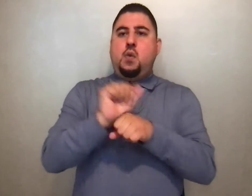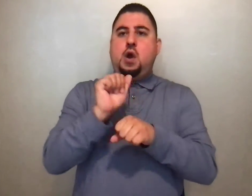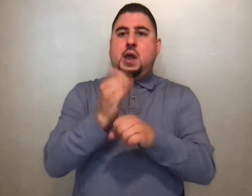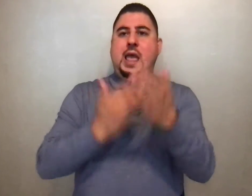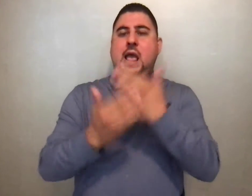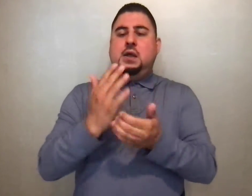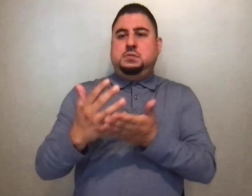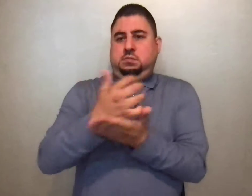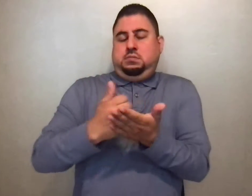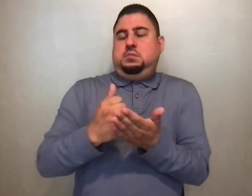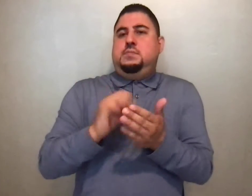spiritual drink.